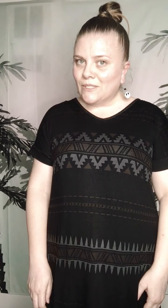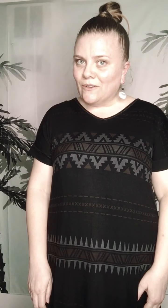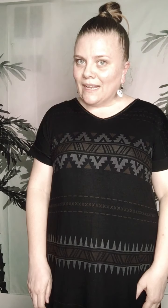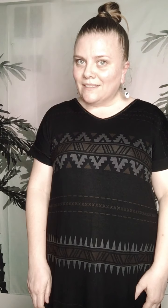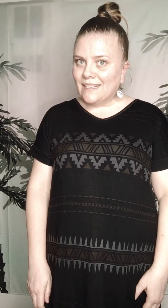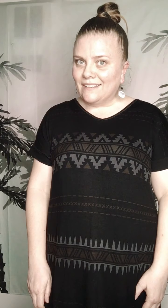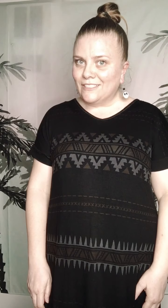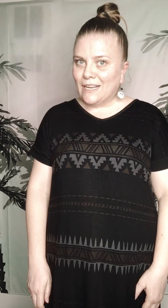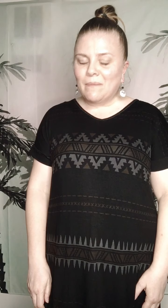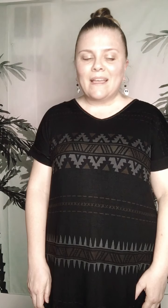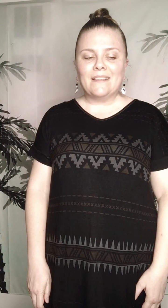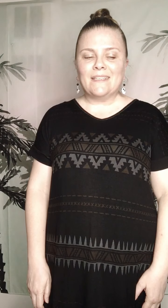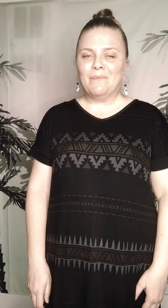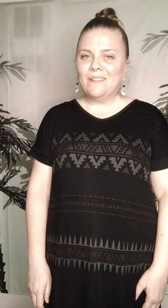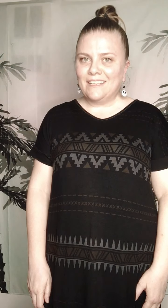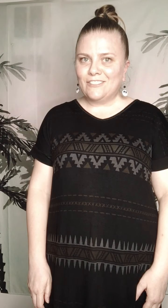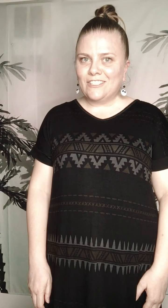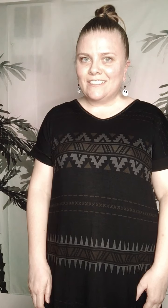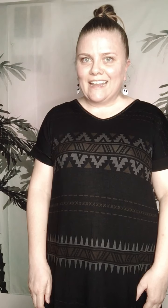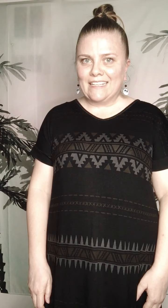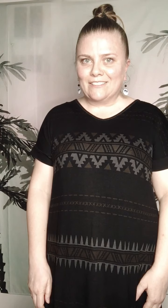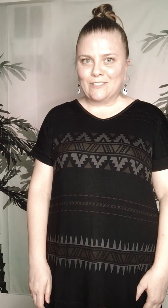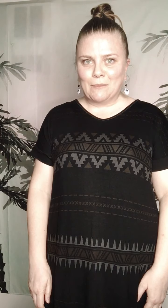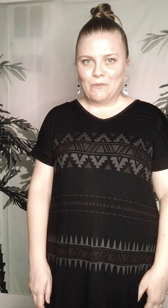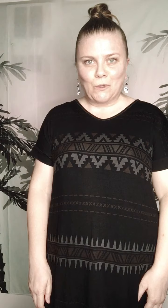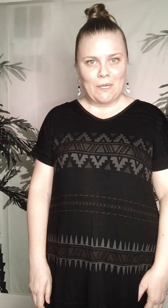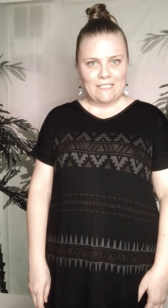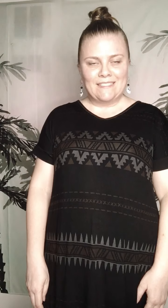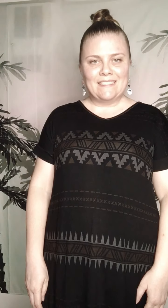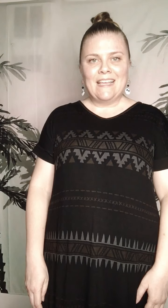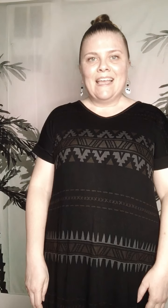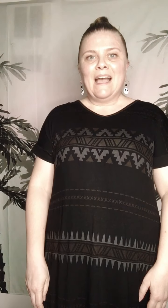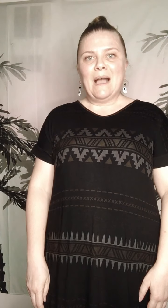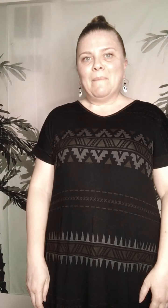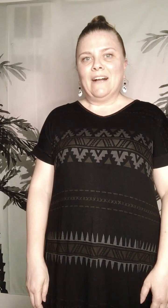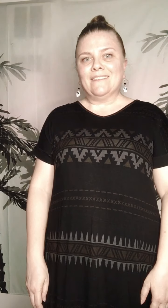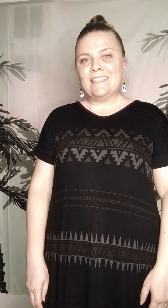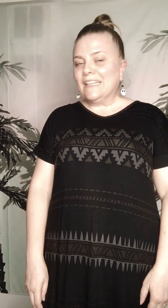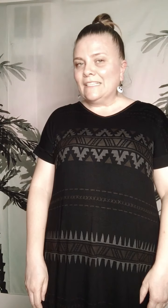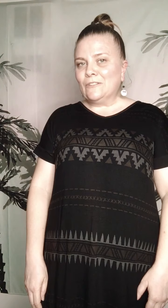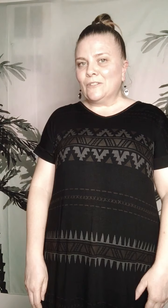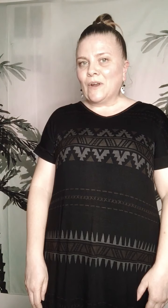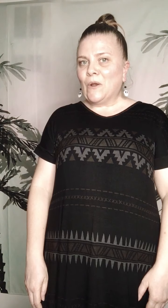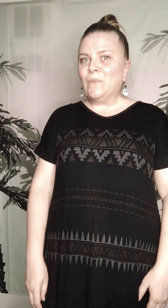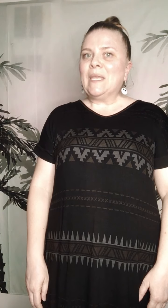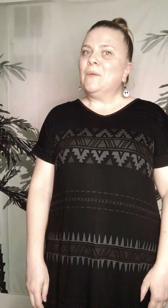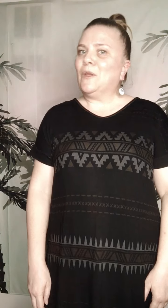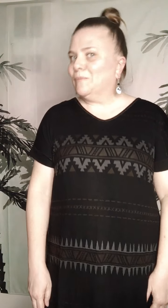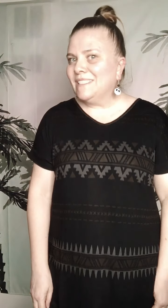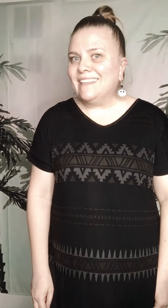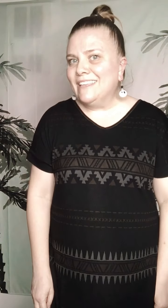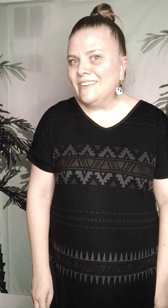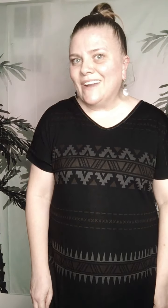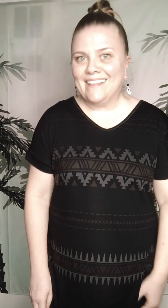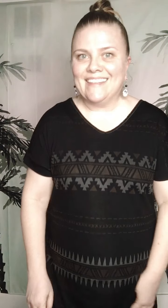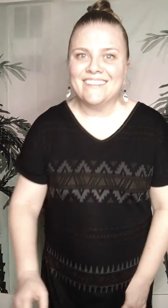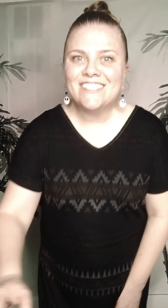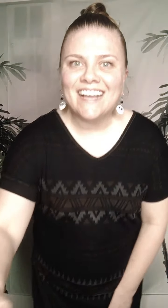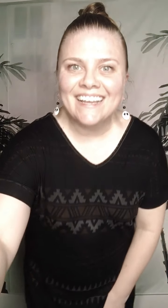SoCal Style Shop. It's a pleasure to answer some of your questions about selling LuLaRoe. We hope to see you on the other side.